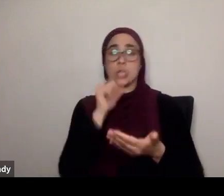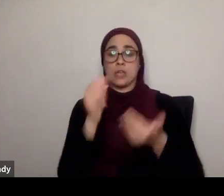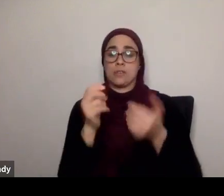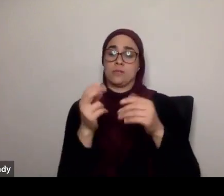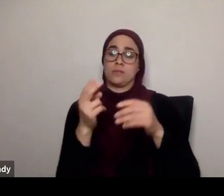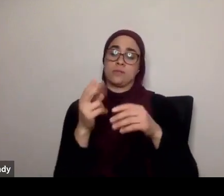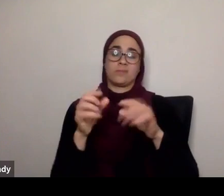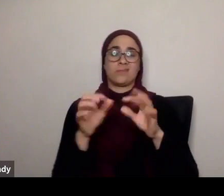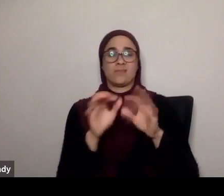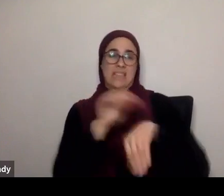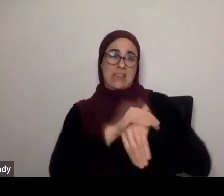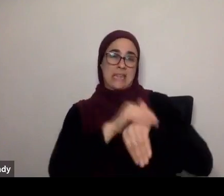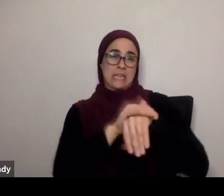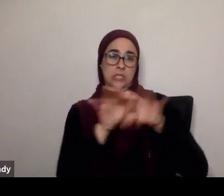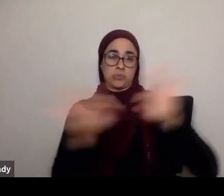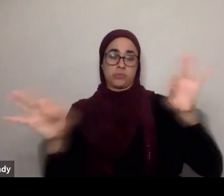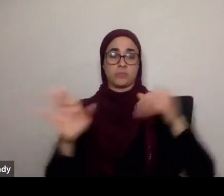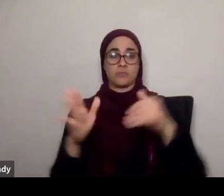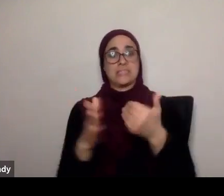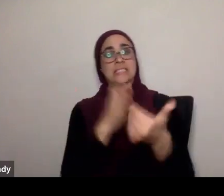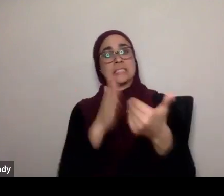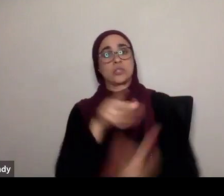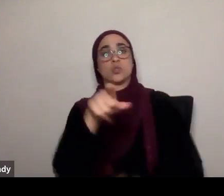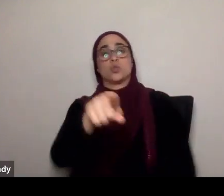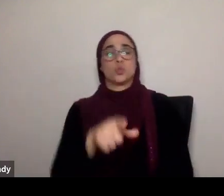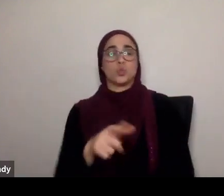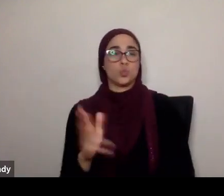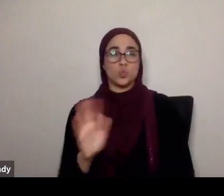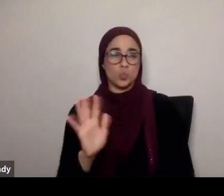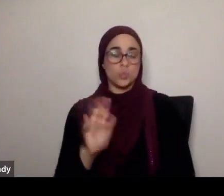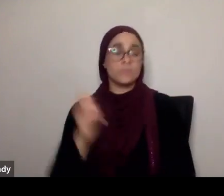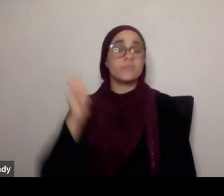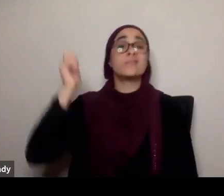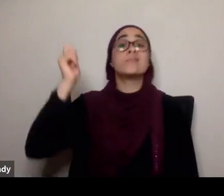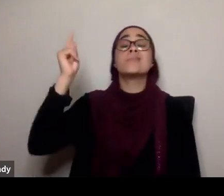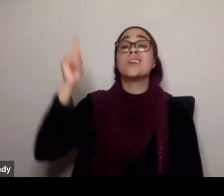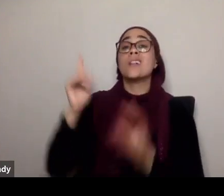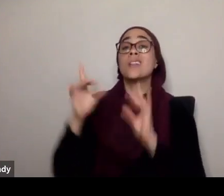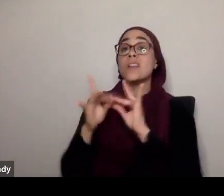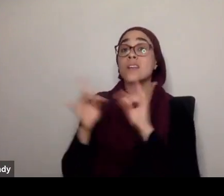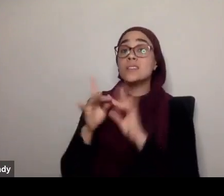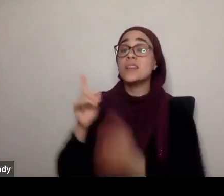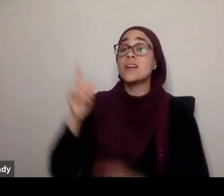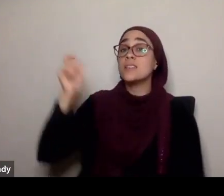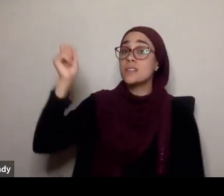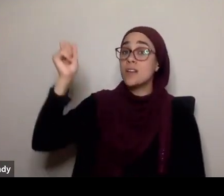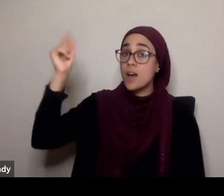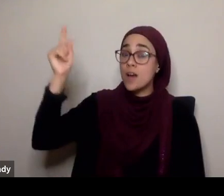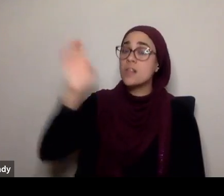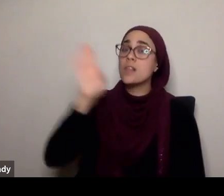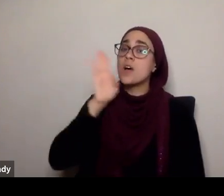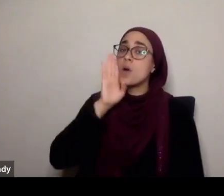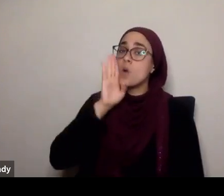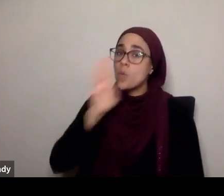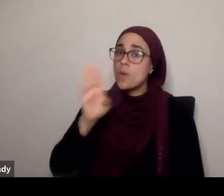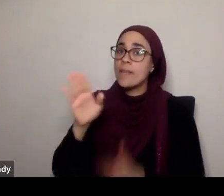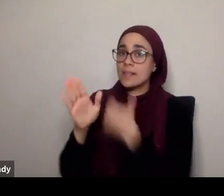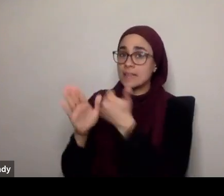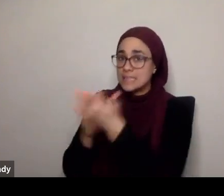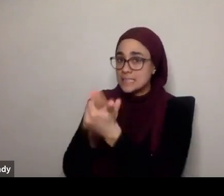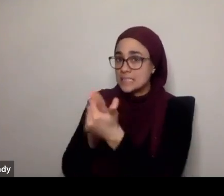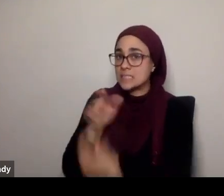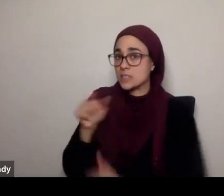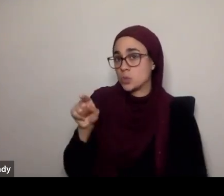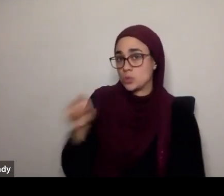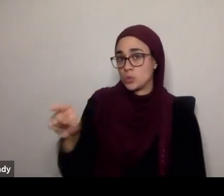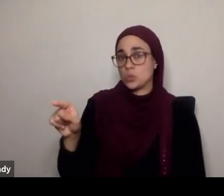I don't say ease you, and just leave it at that, but Allah subhanahu wa ta'ala says, and I will, Allah will ease you, ease you,